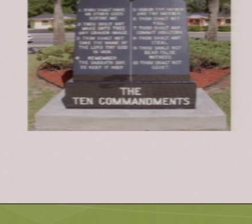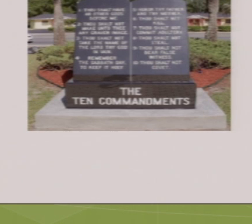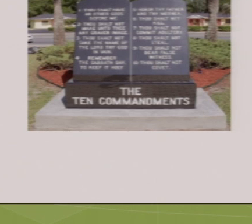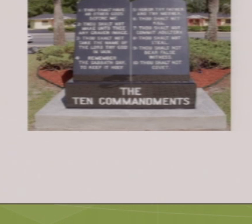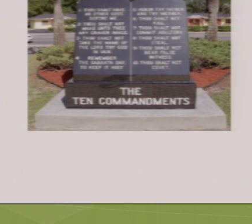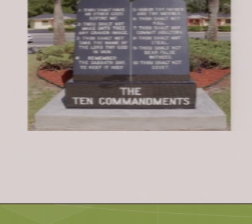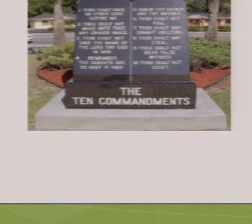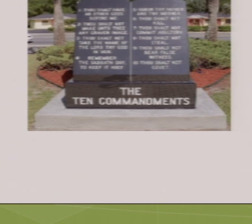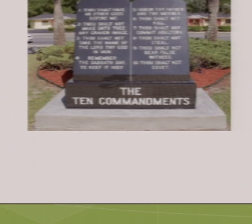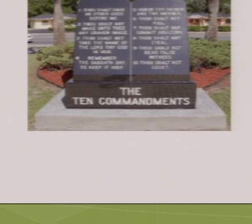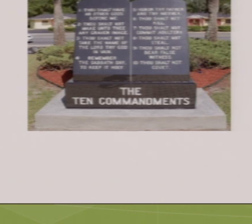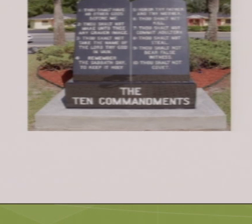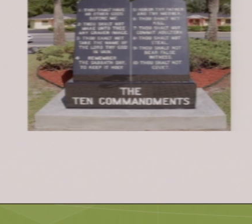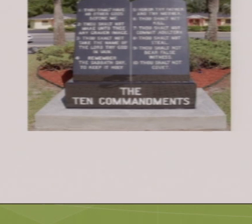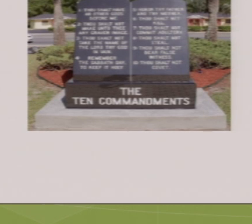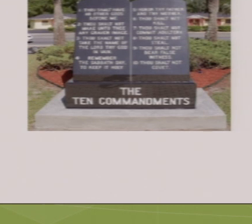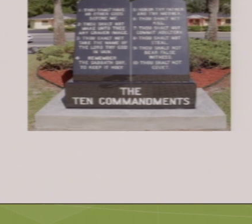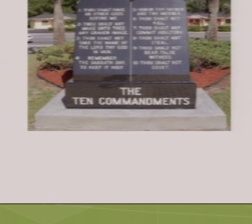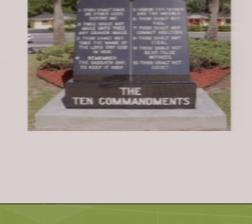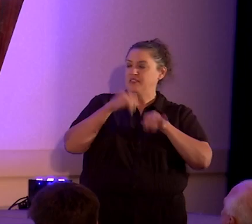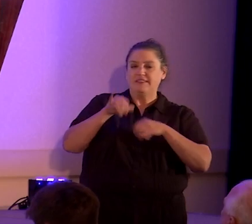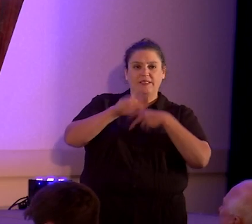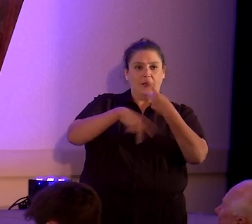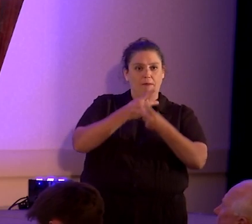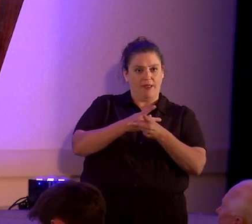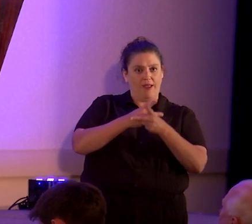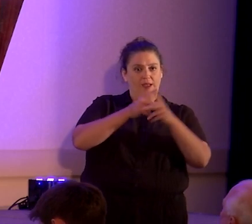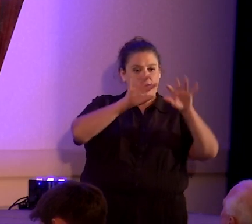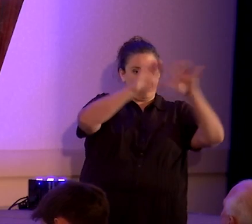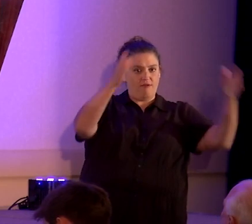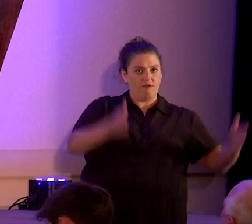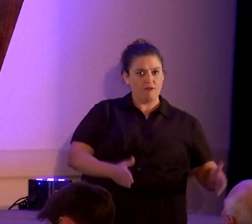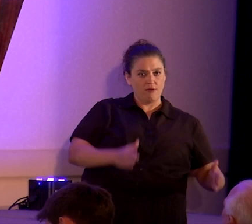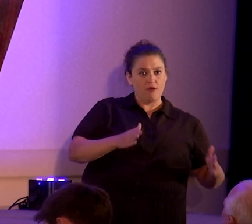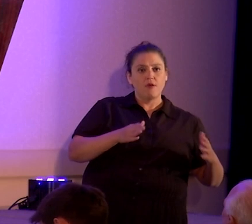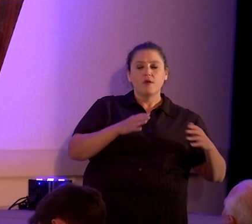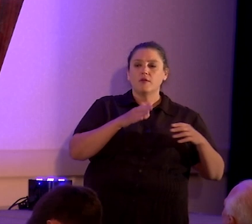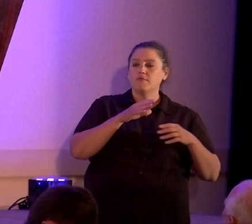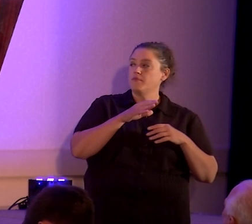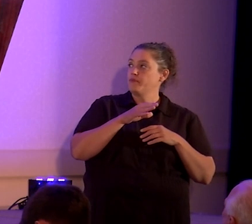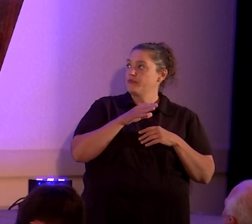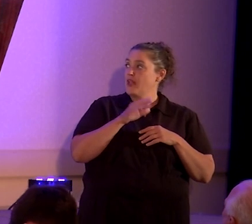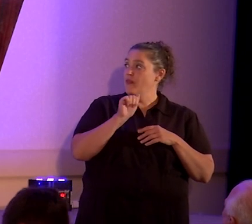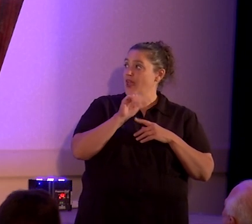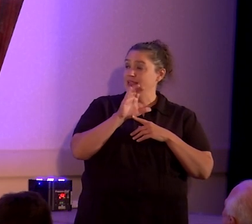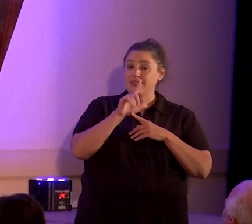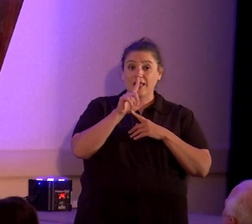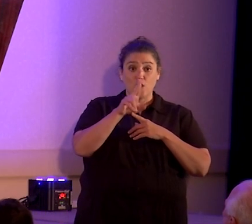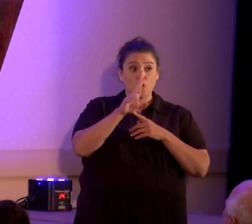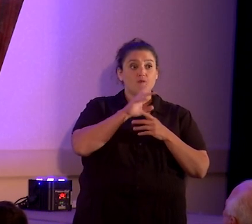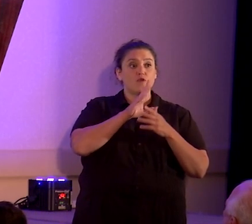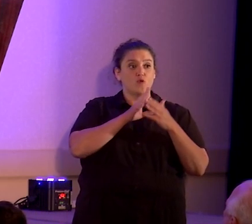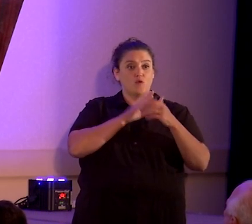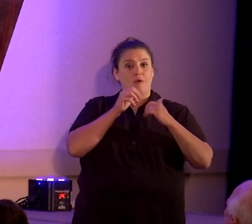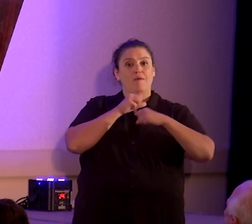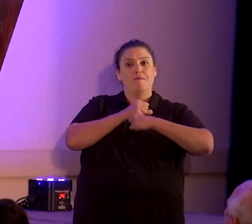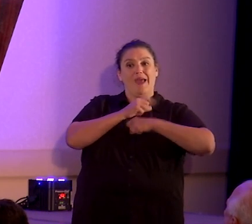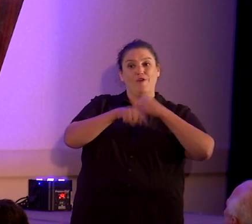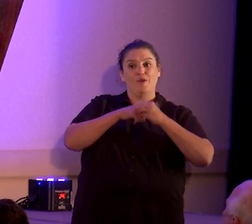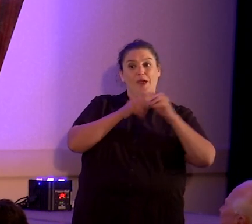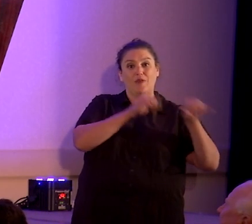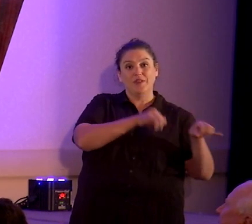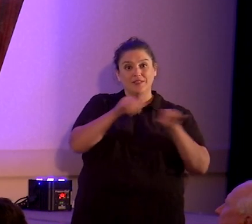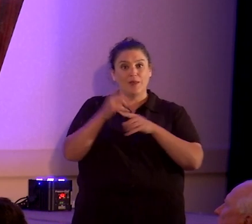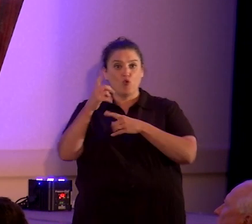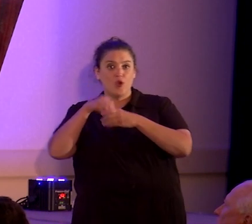erect similar monuments. This was not the first one. The ACLU did battle against this very same monument, virtually the same monument, in Dixie